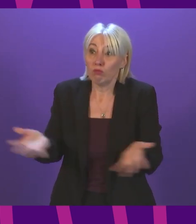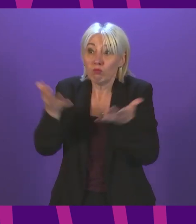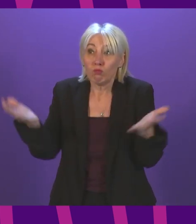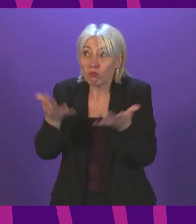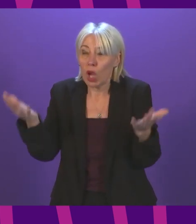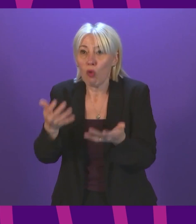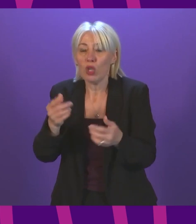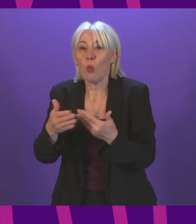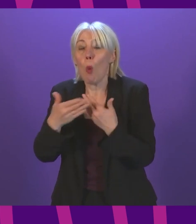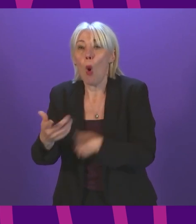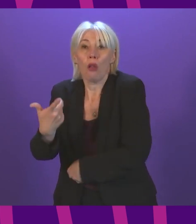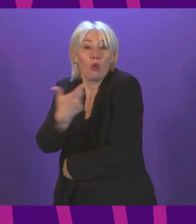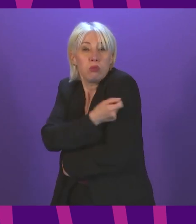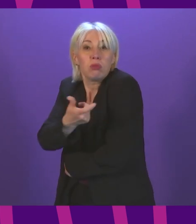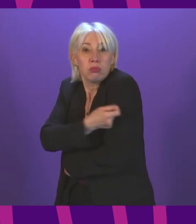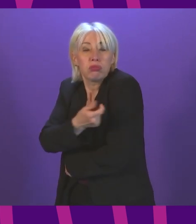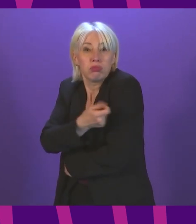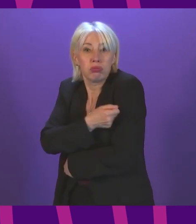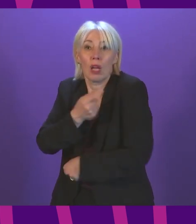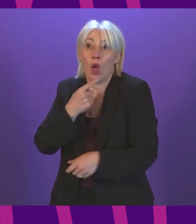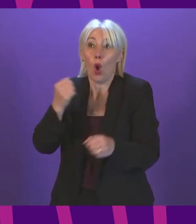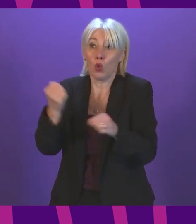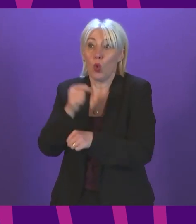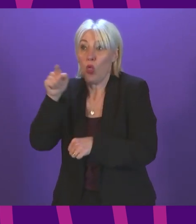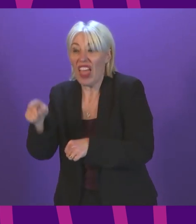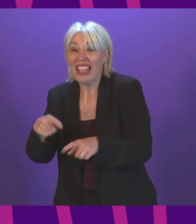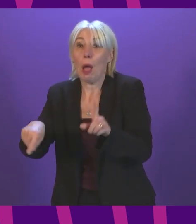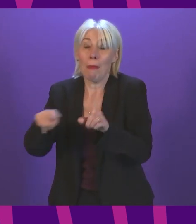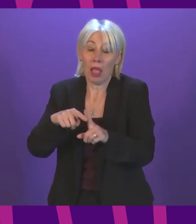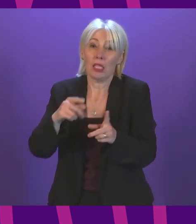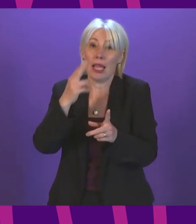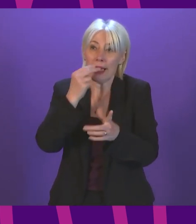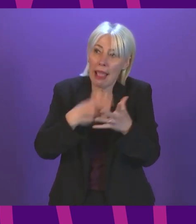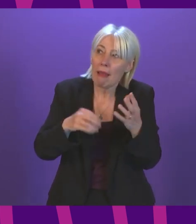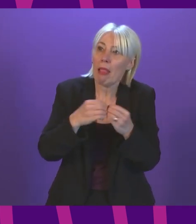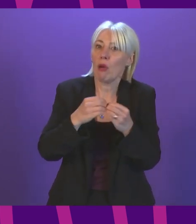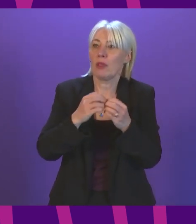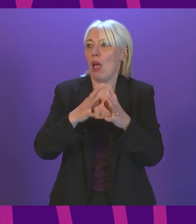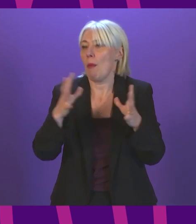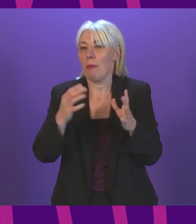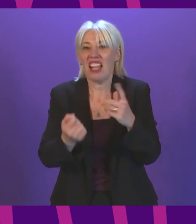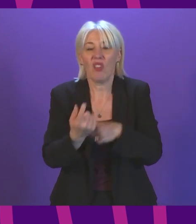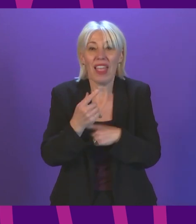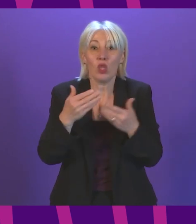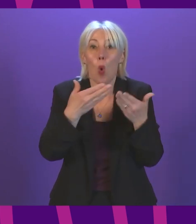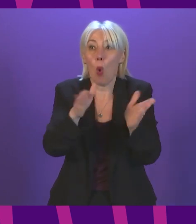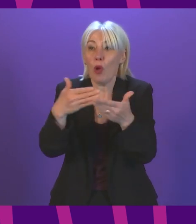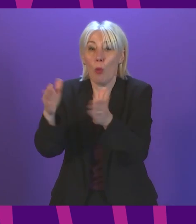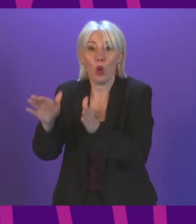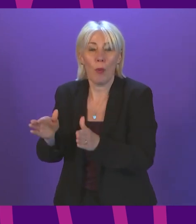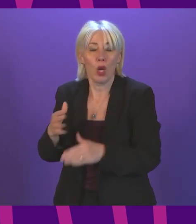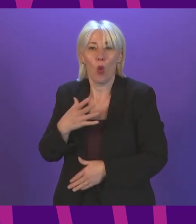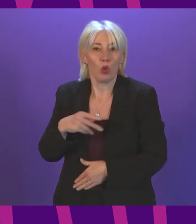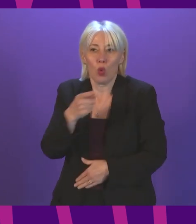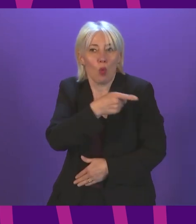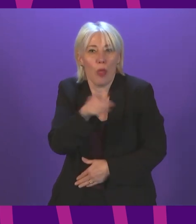vaccination uptake, and do all of this while we keep businesses like nightclubs and large events open for business rather than have